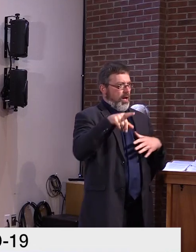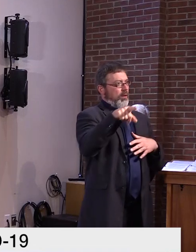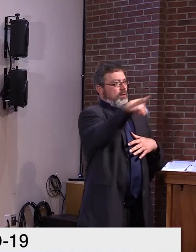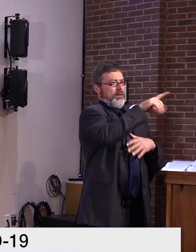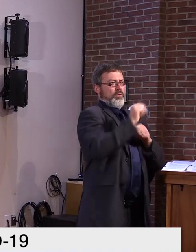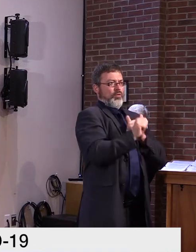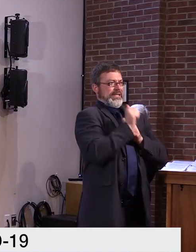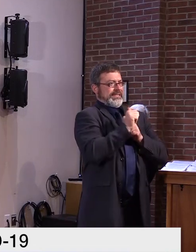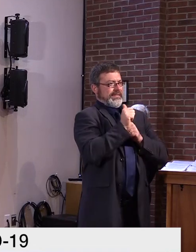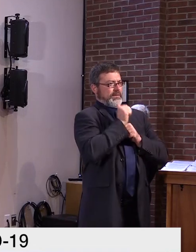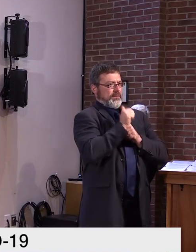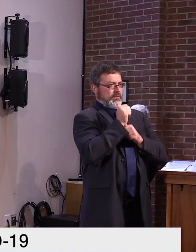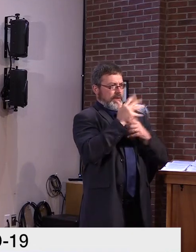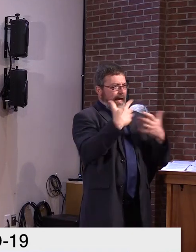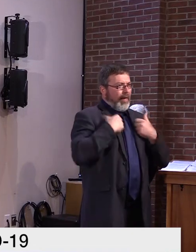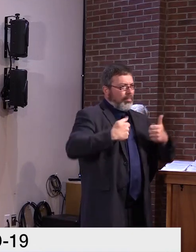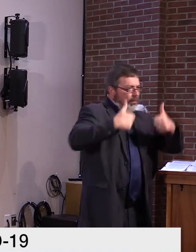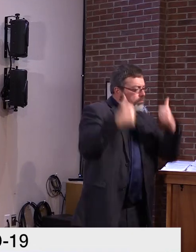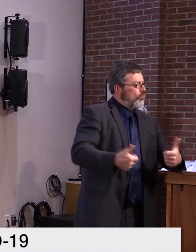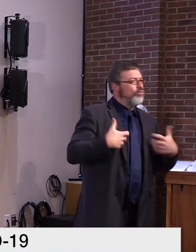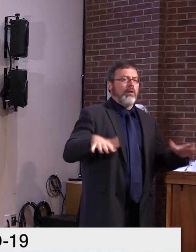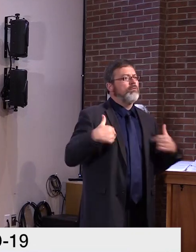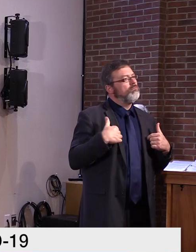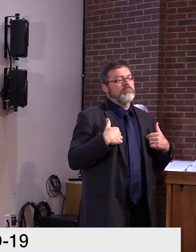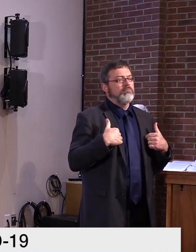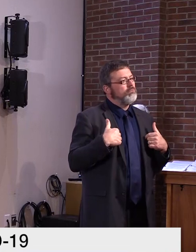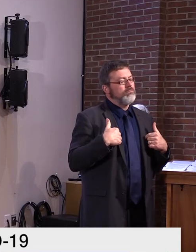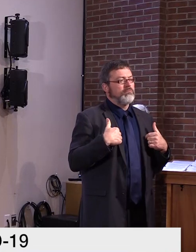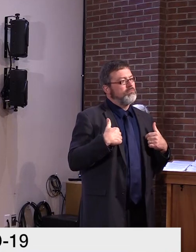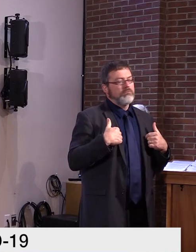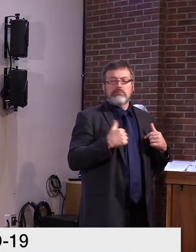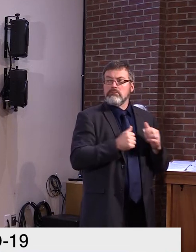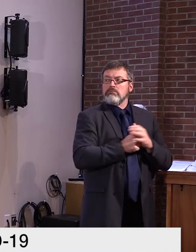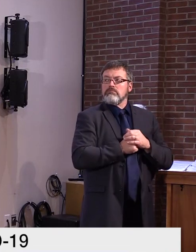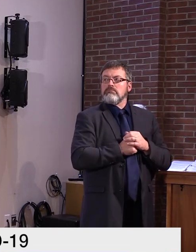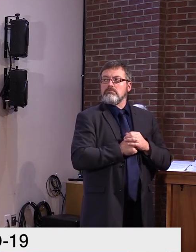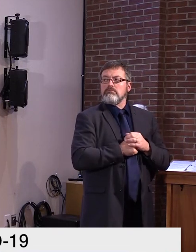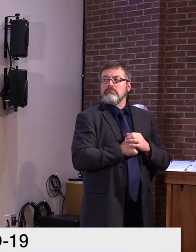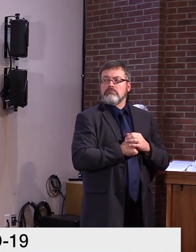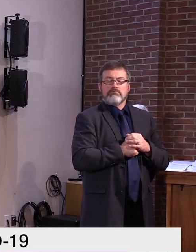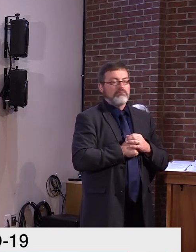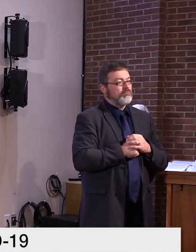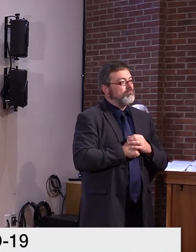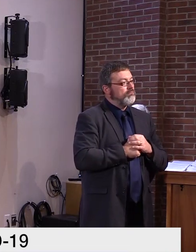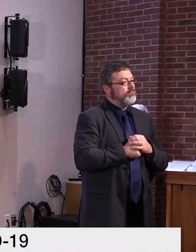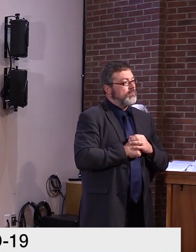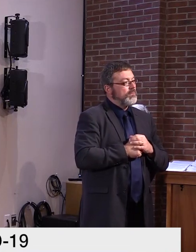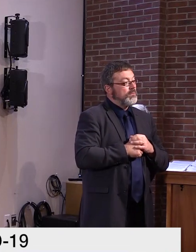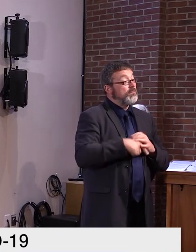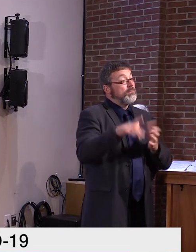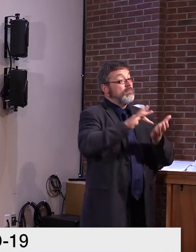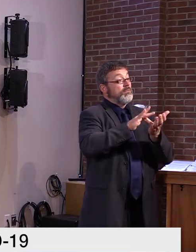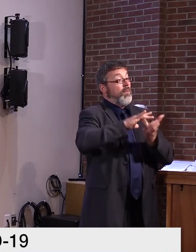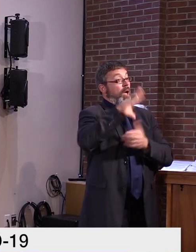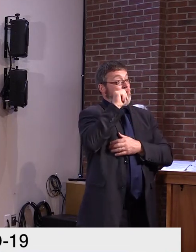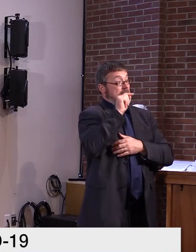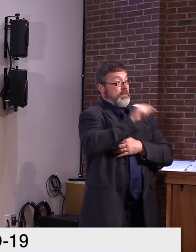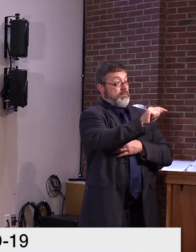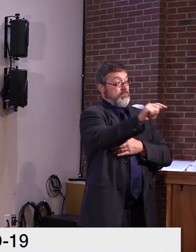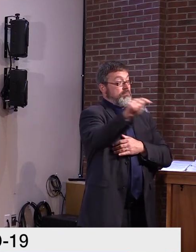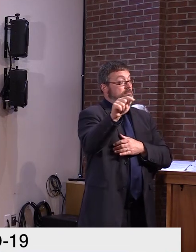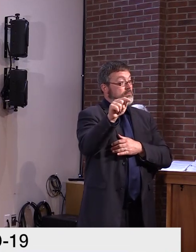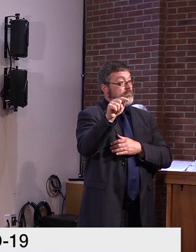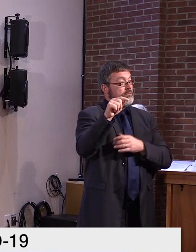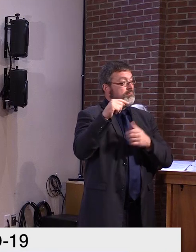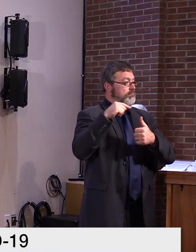And as we mentioned the other day, AstraZeneca has temporarily paused work on its vaccine development